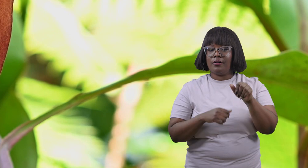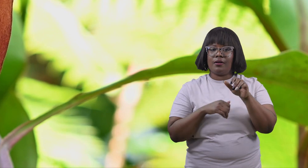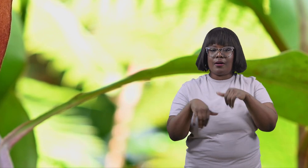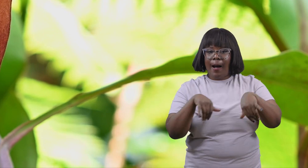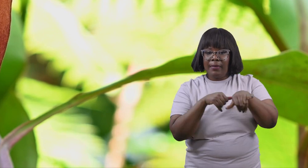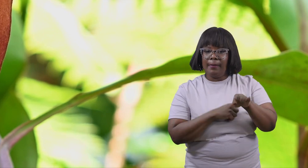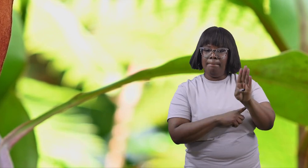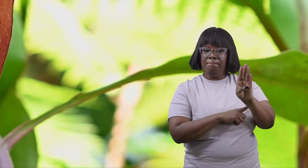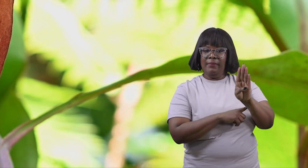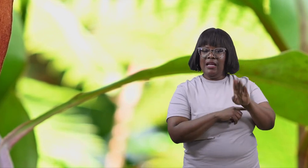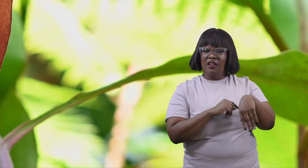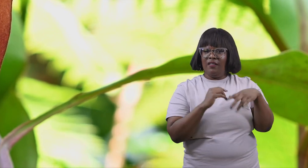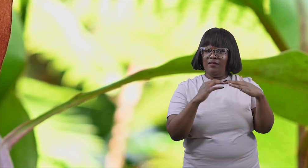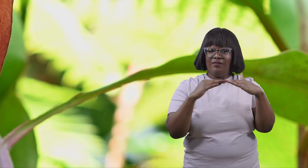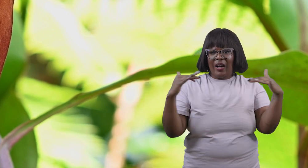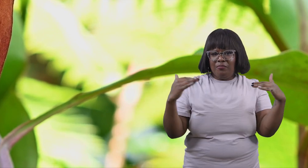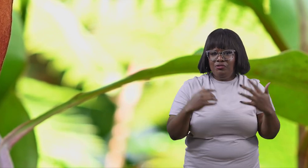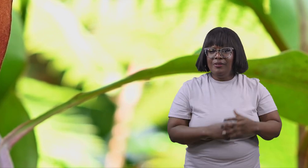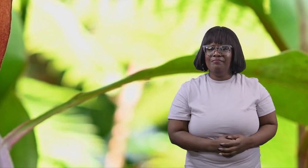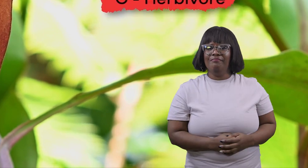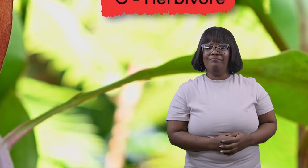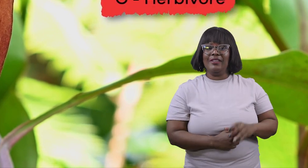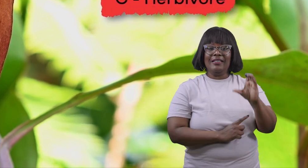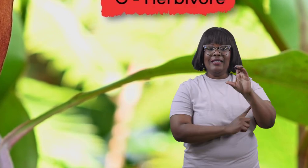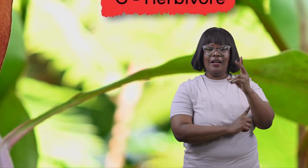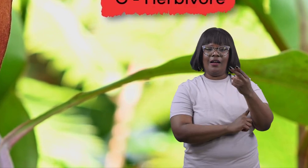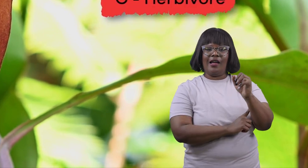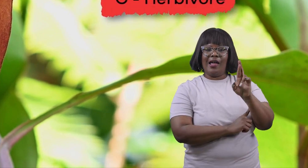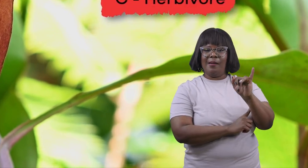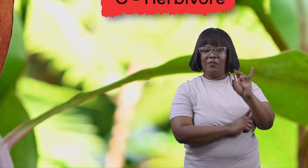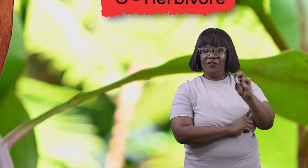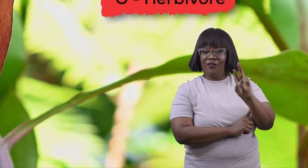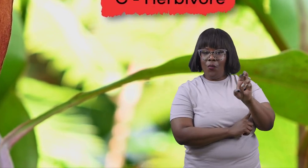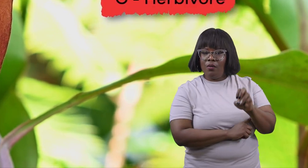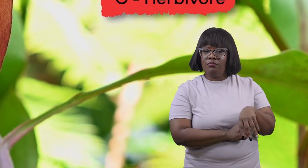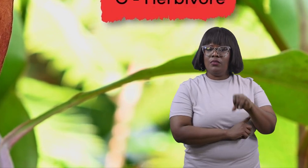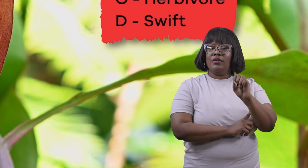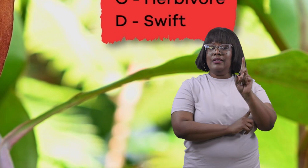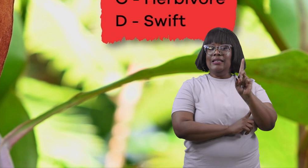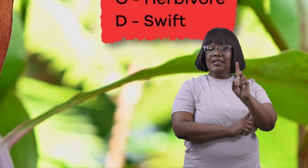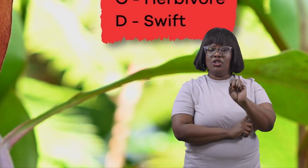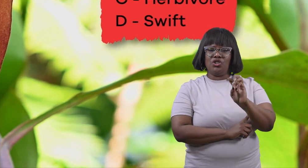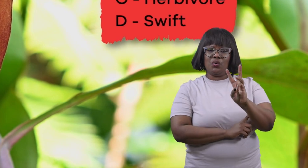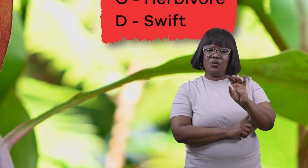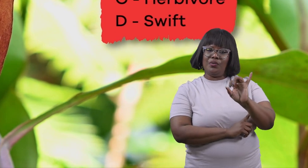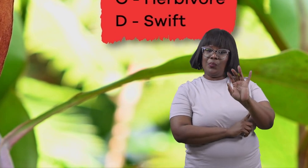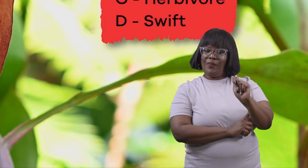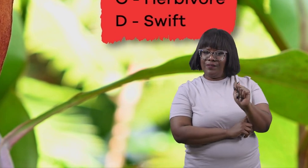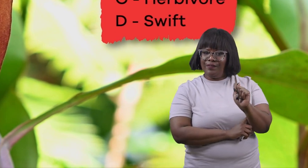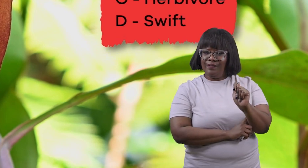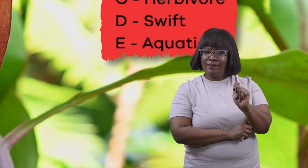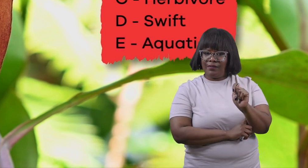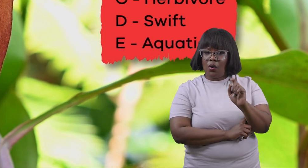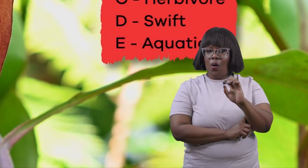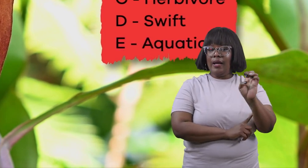b vibrant c herbivore d swift or e